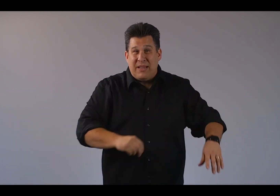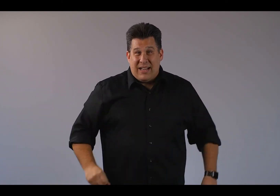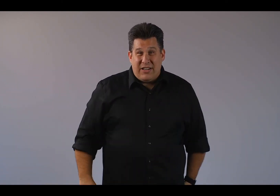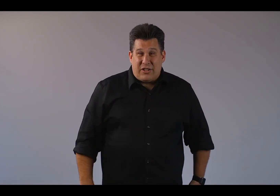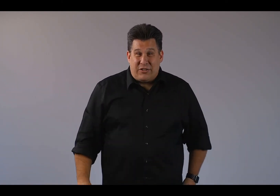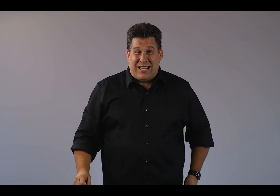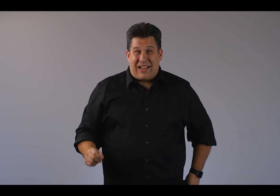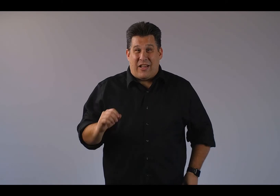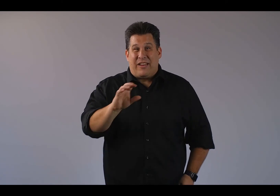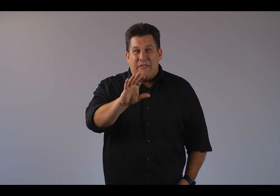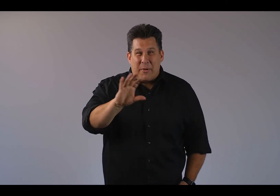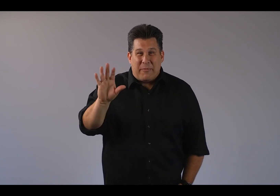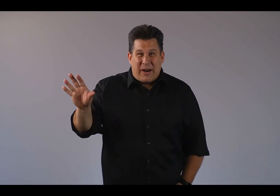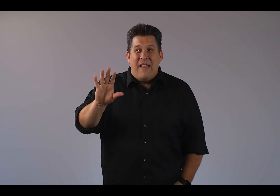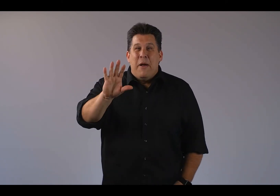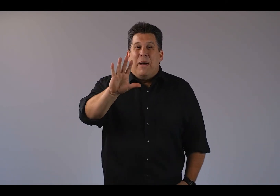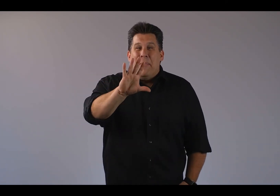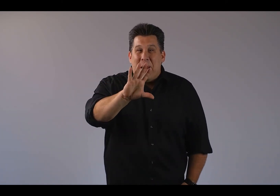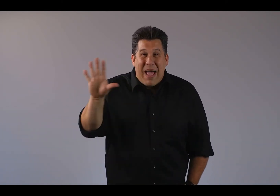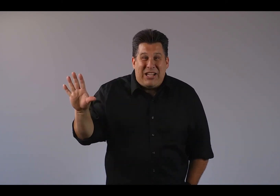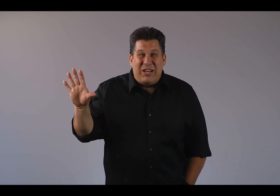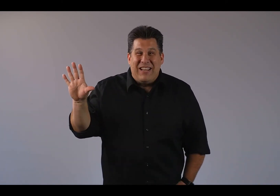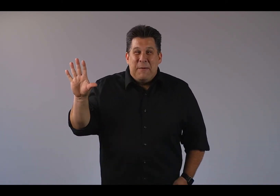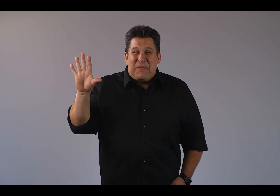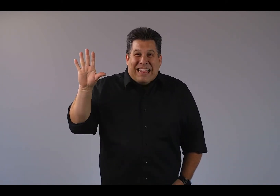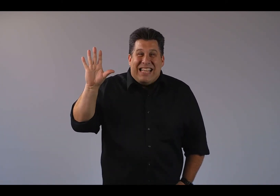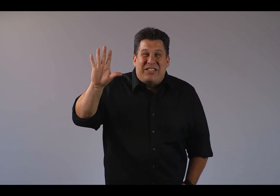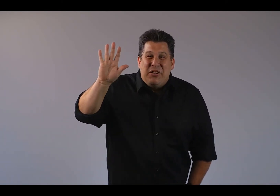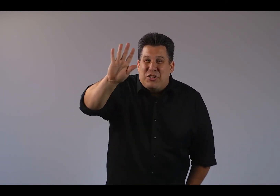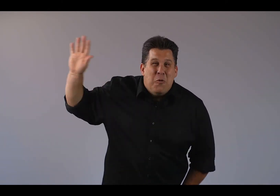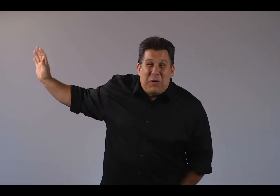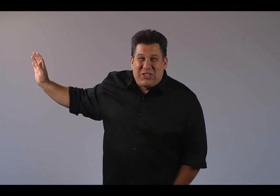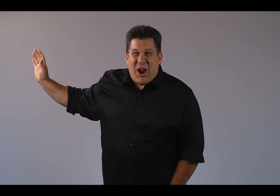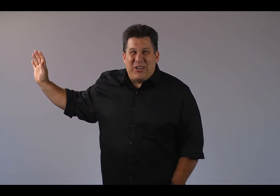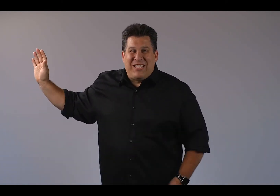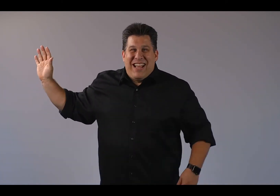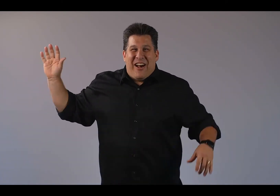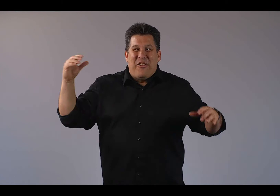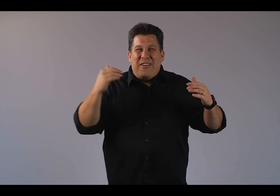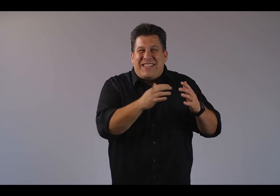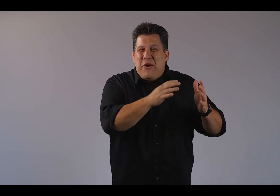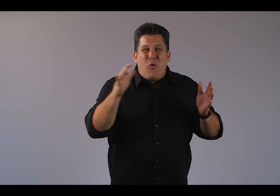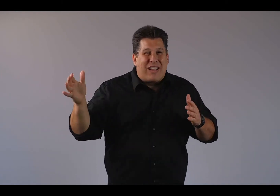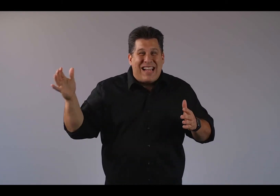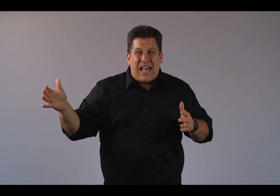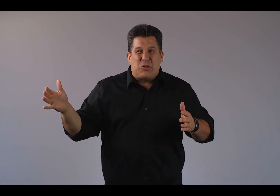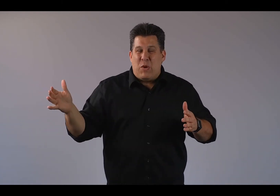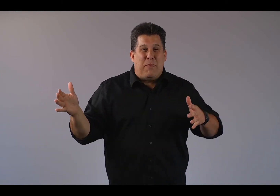additional sackcloth to cover them up, right? But imagine these superstars alongside working class people